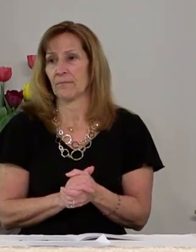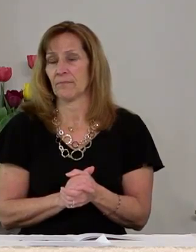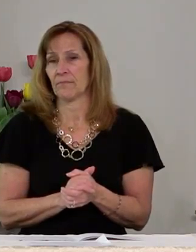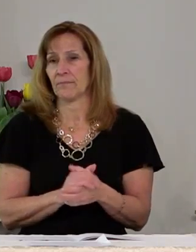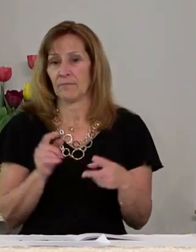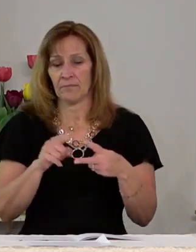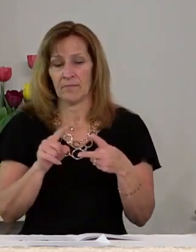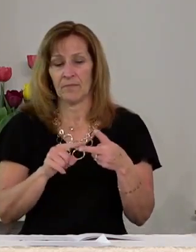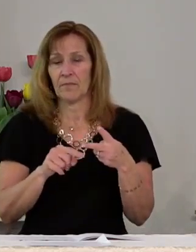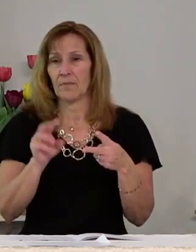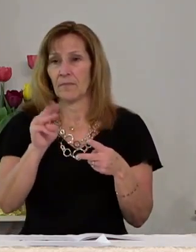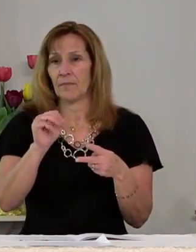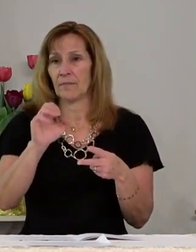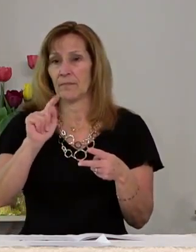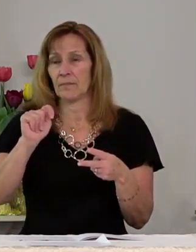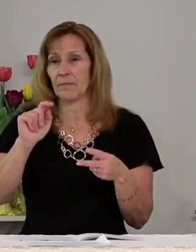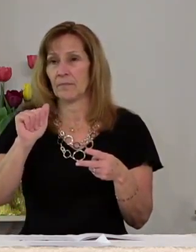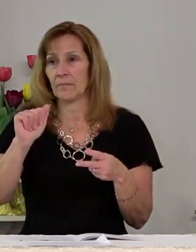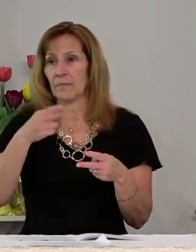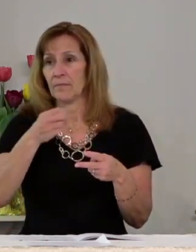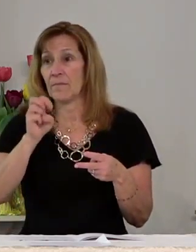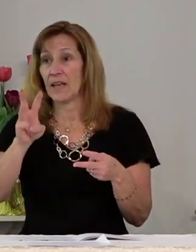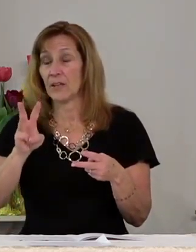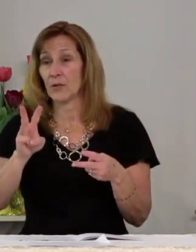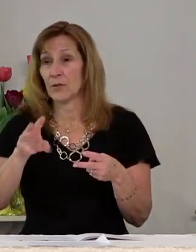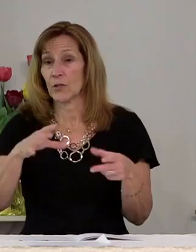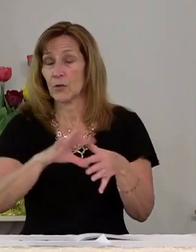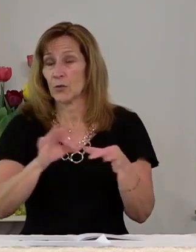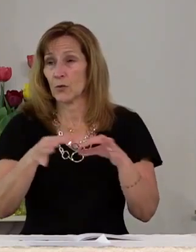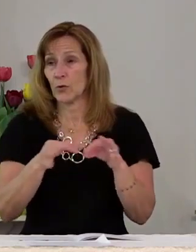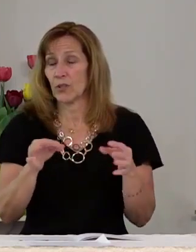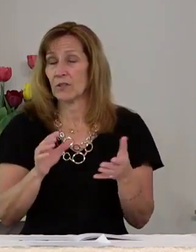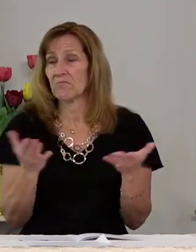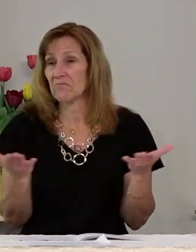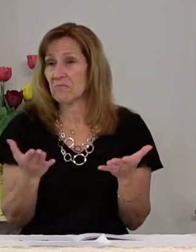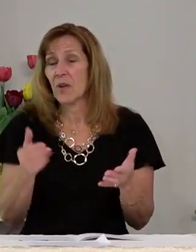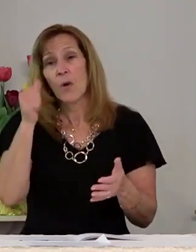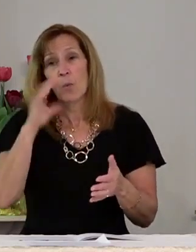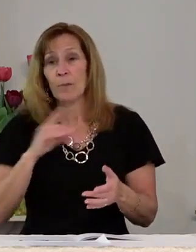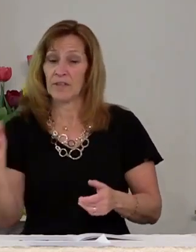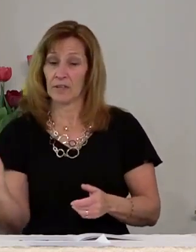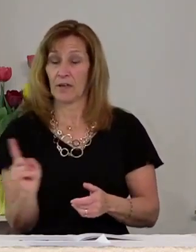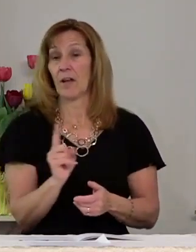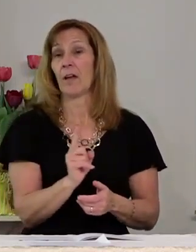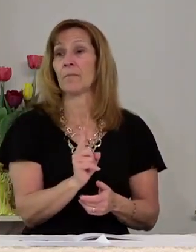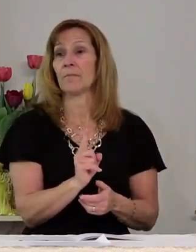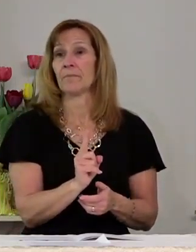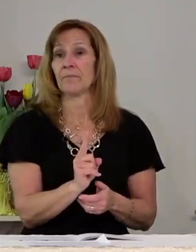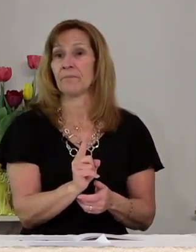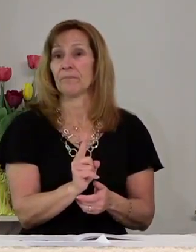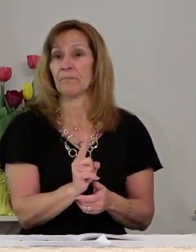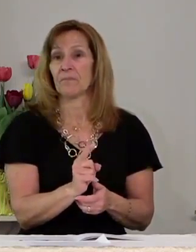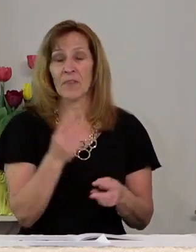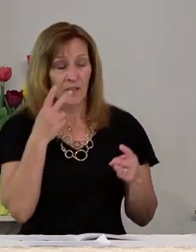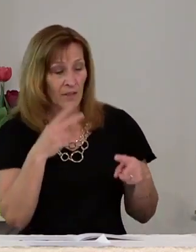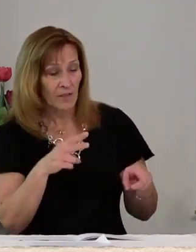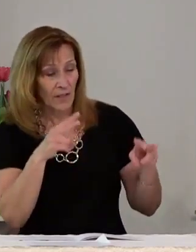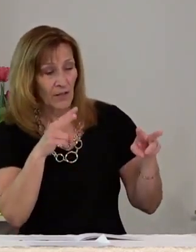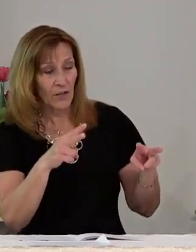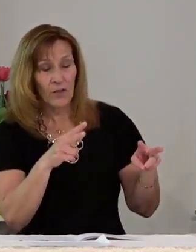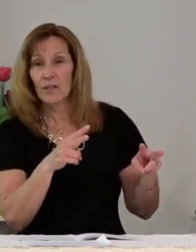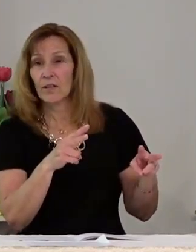In Matthew well women come they look